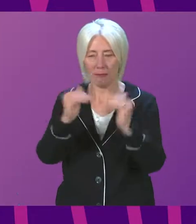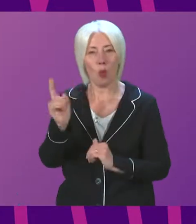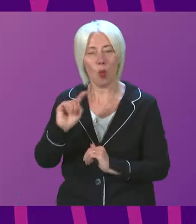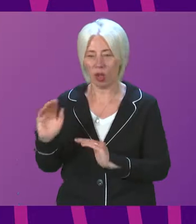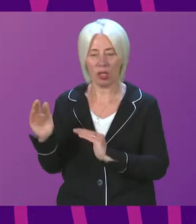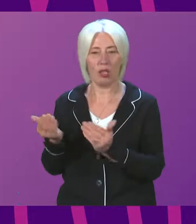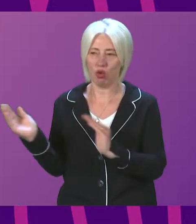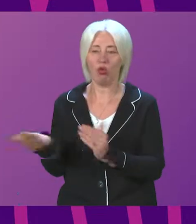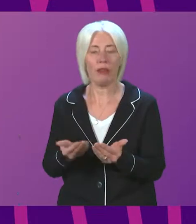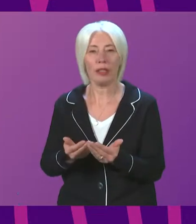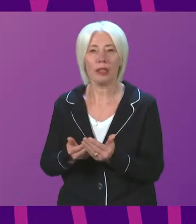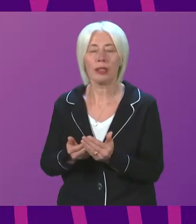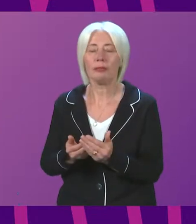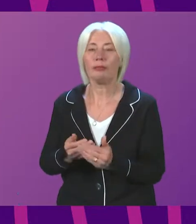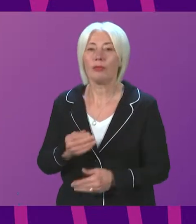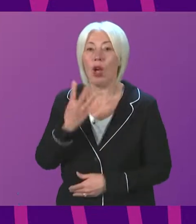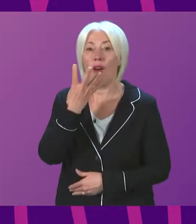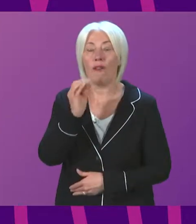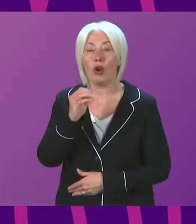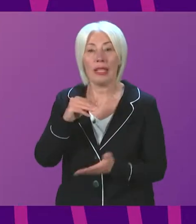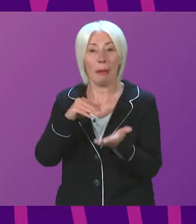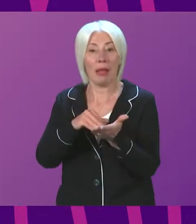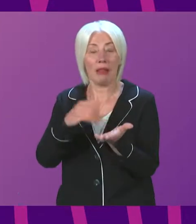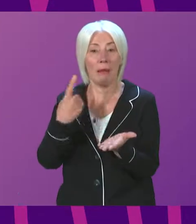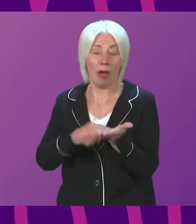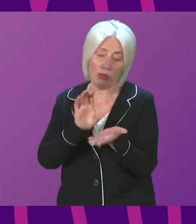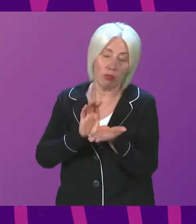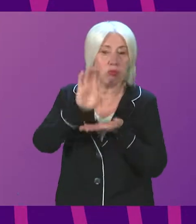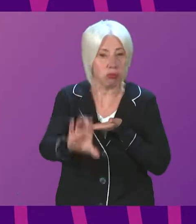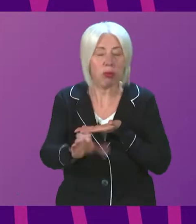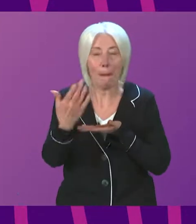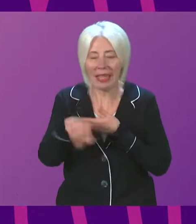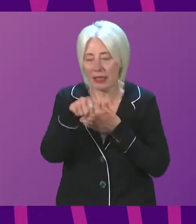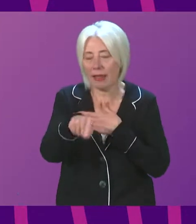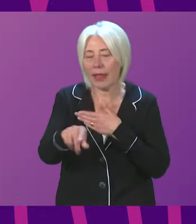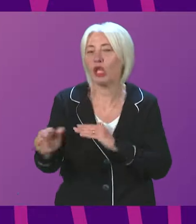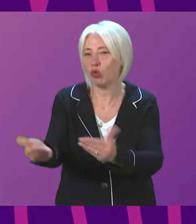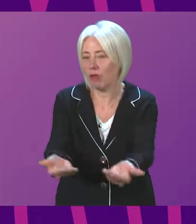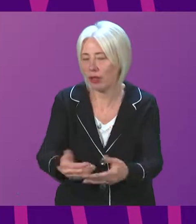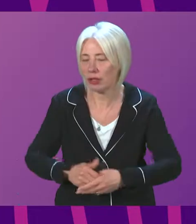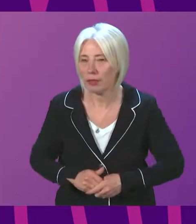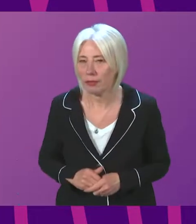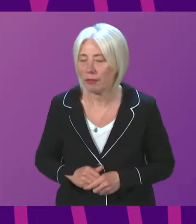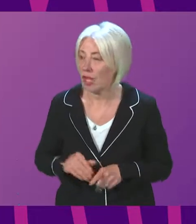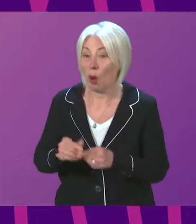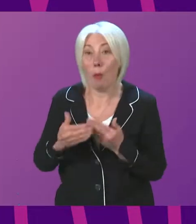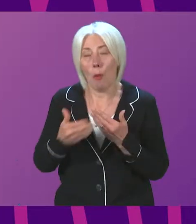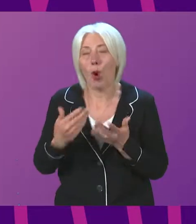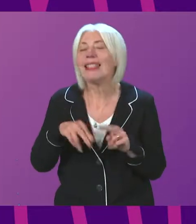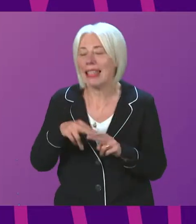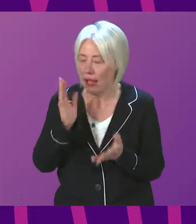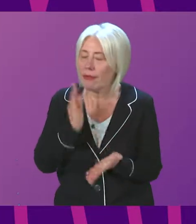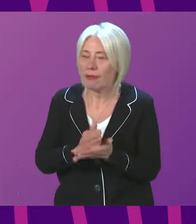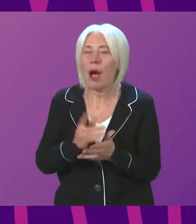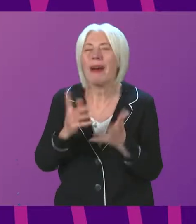backed by £40 million of additional investment. And we are investing in more staff, but also, of course,